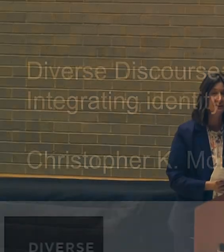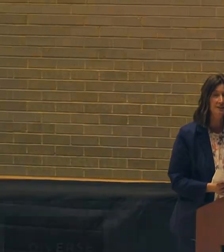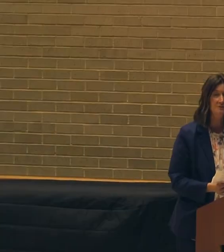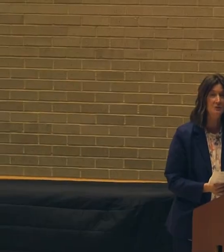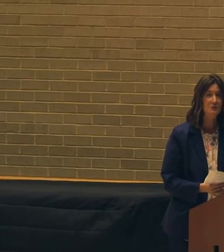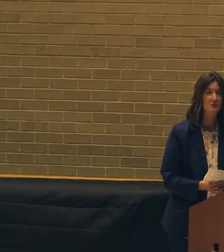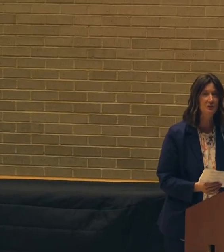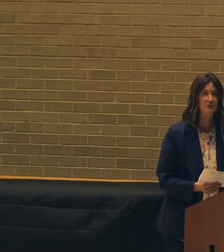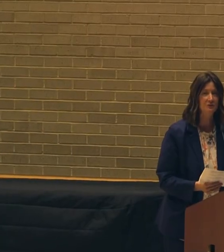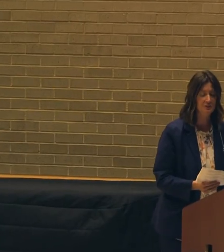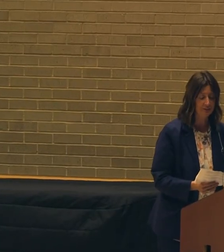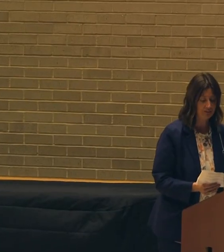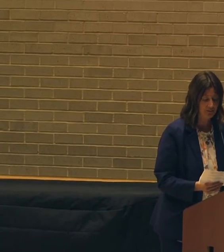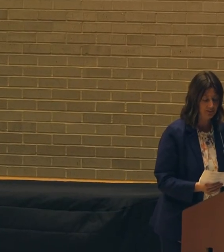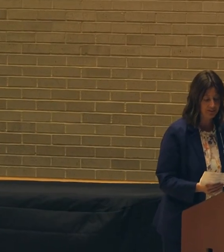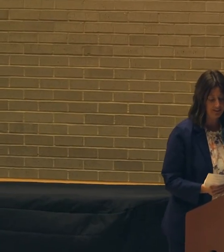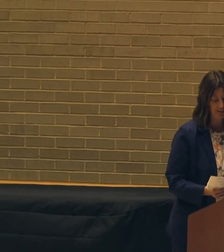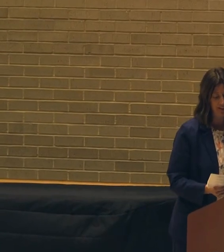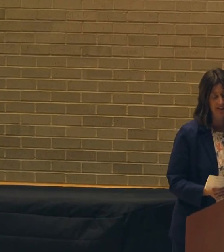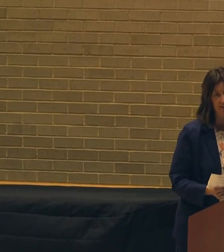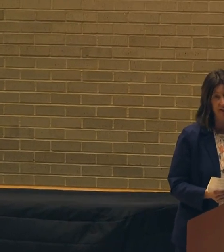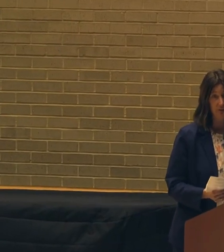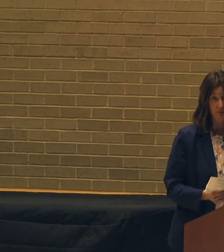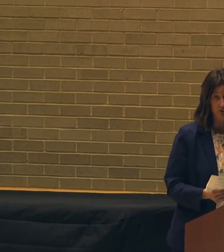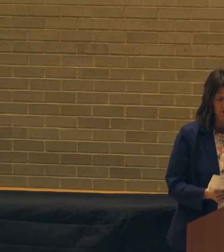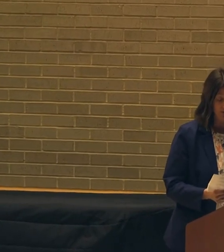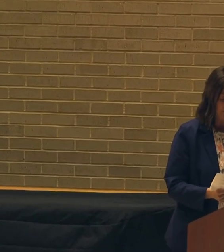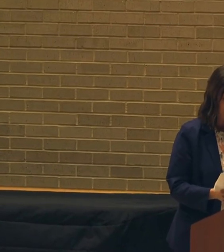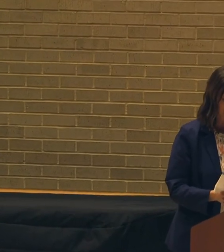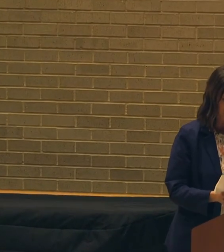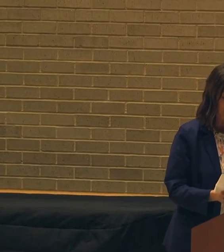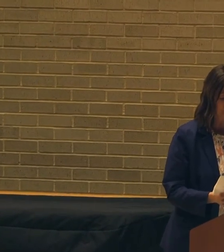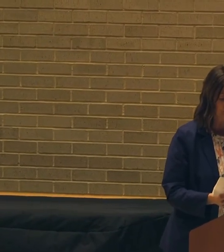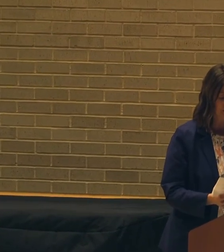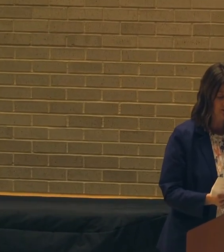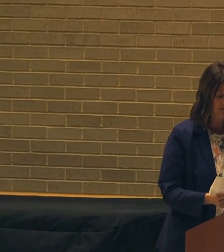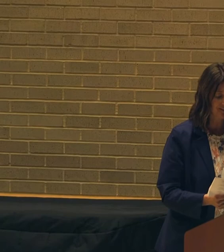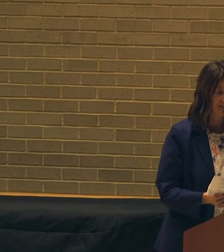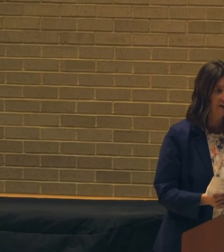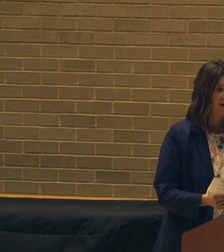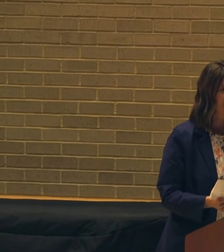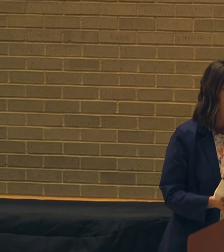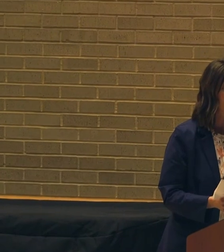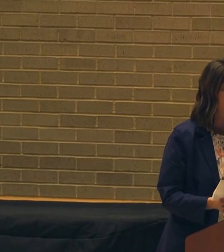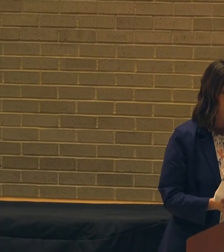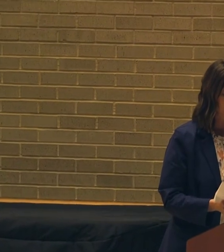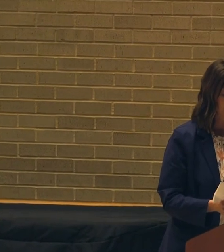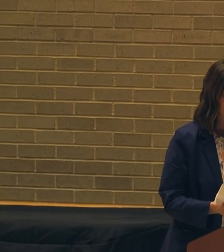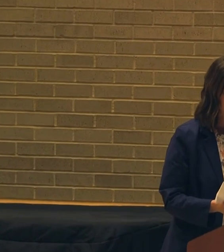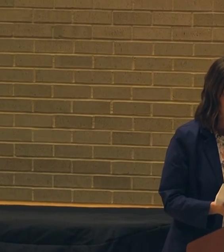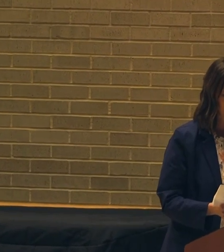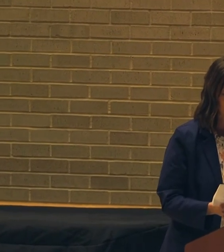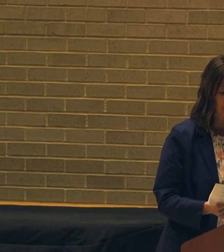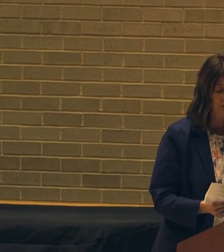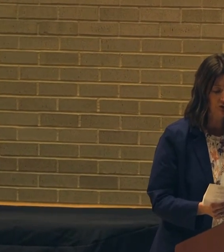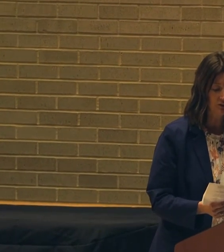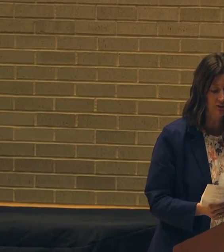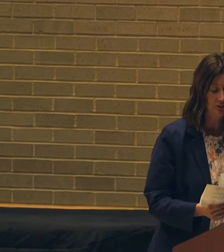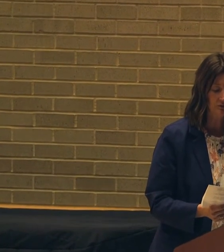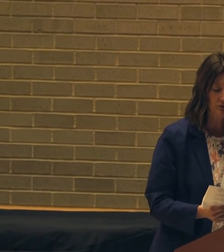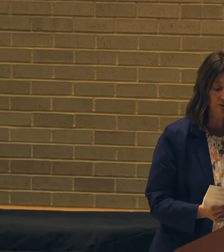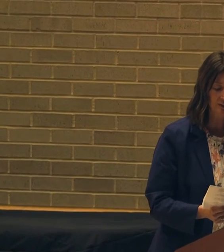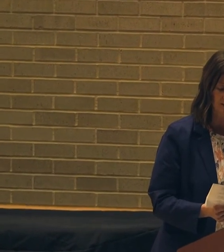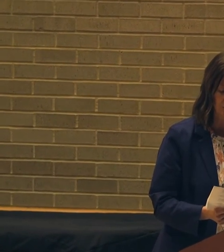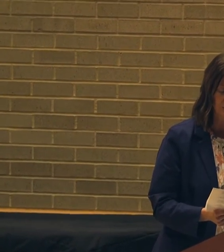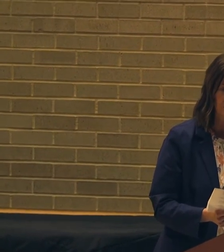Welcome to the University of Houston and the Catherine G. McGovern College of the Arts. I'm Melissa Noble, the Interim Managing